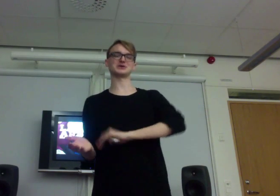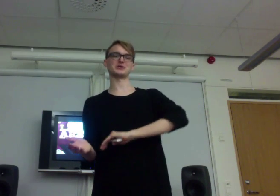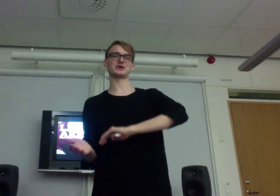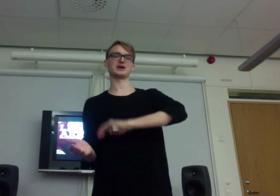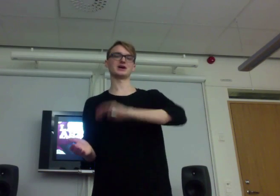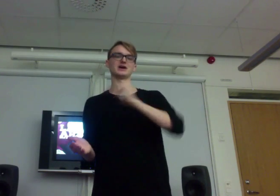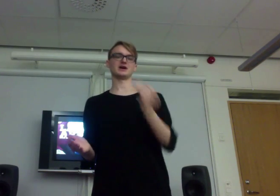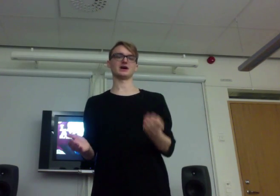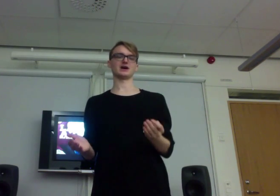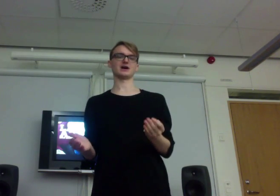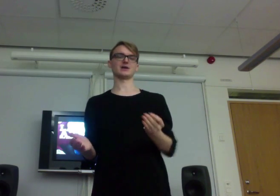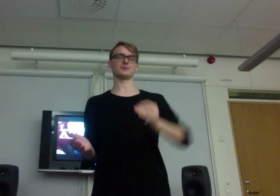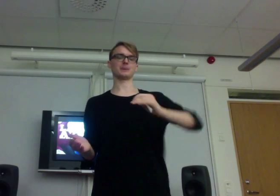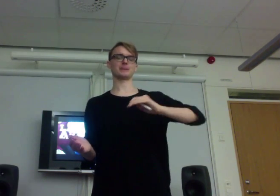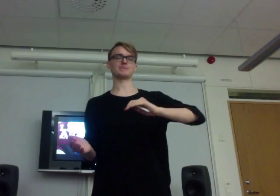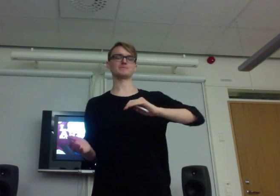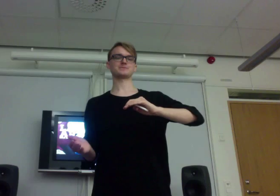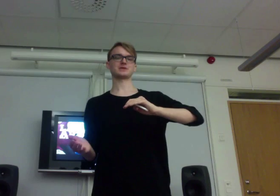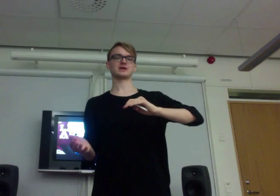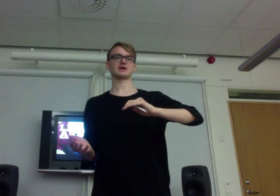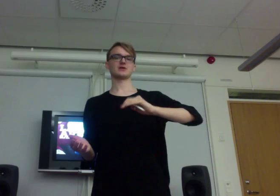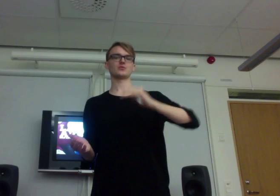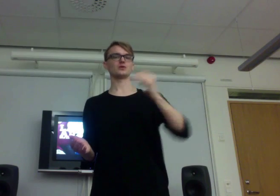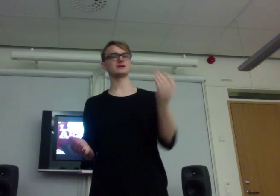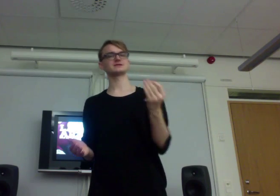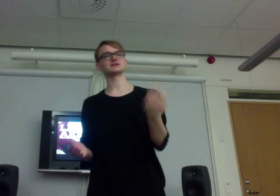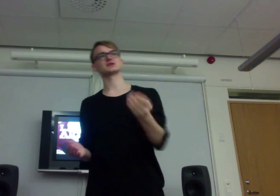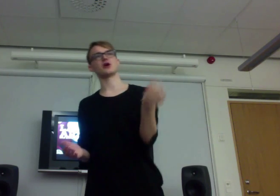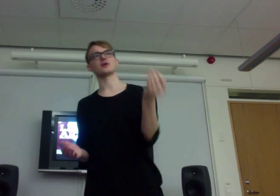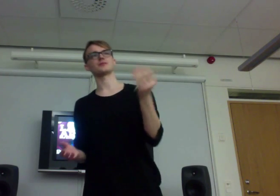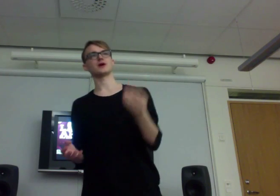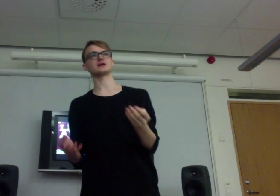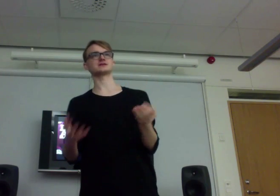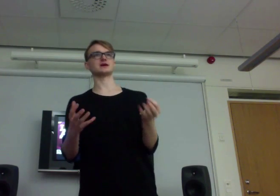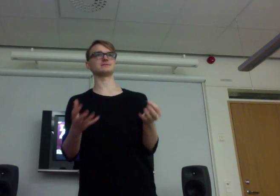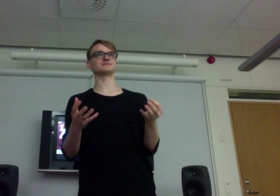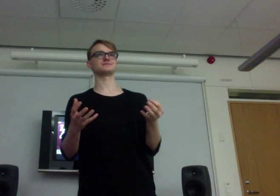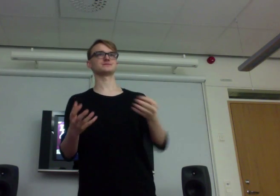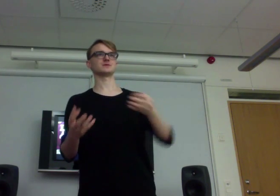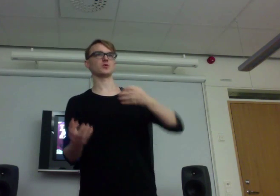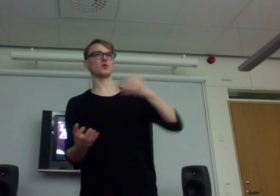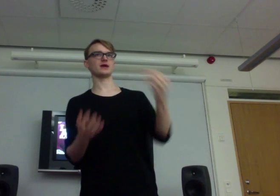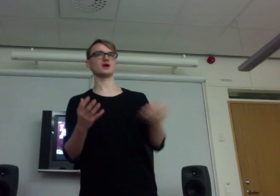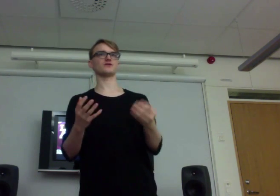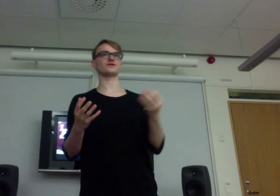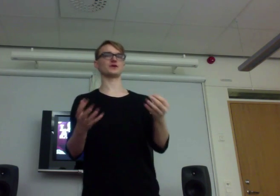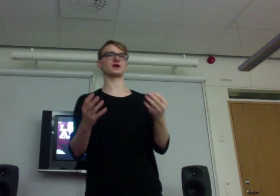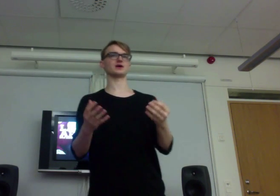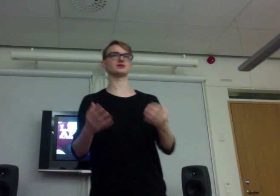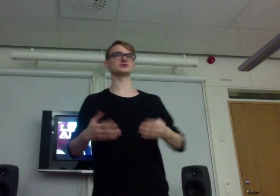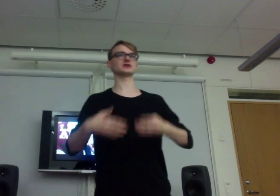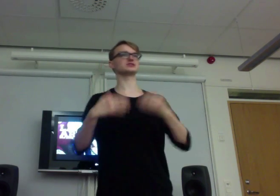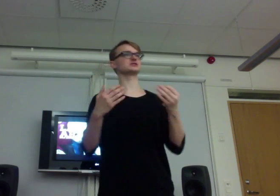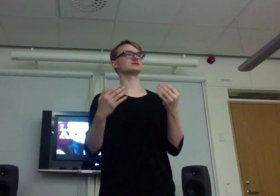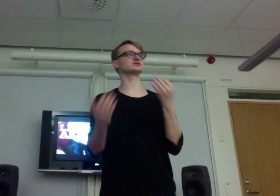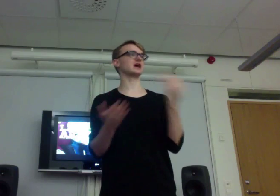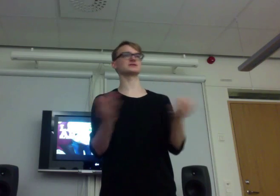So, um, he sees LARP as a way of, uh, using a chance